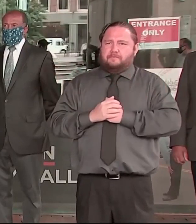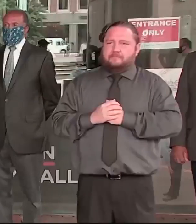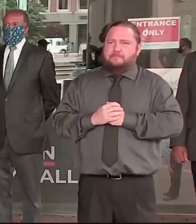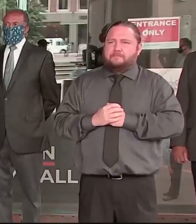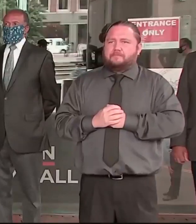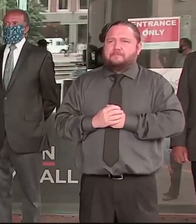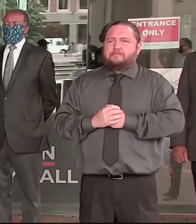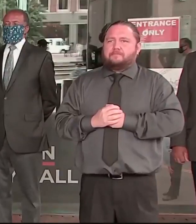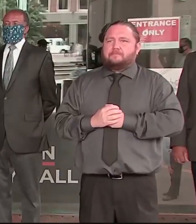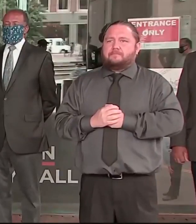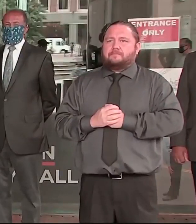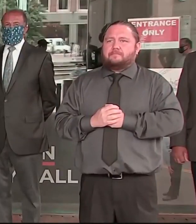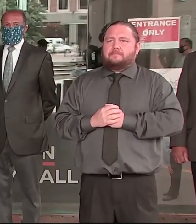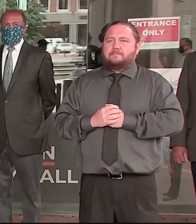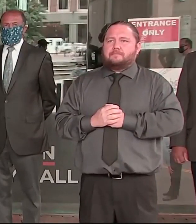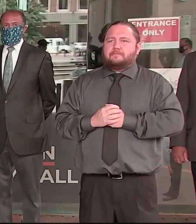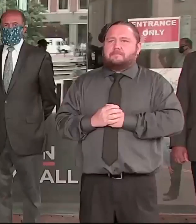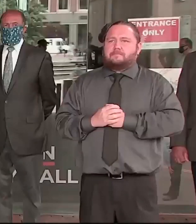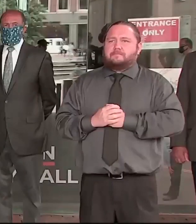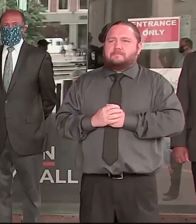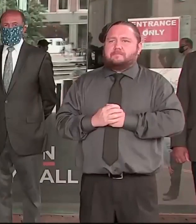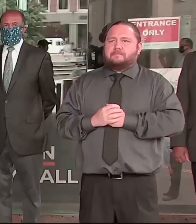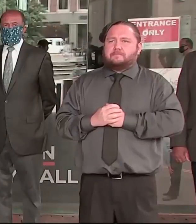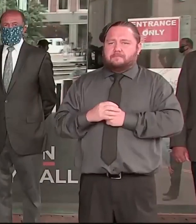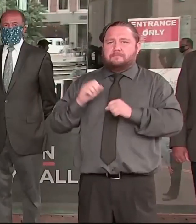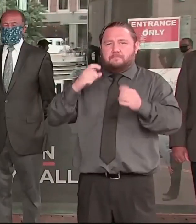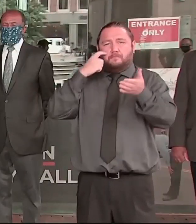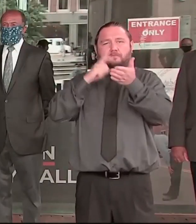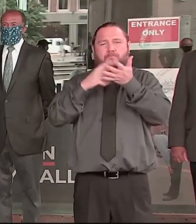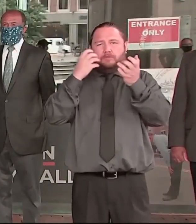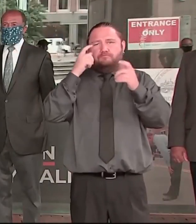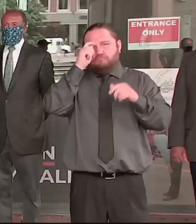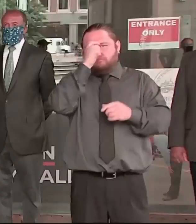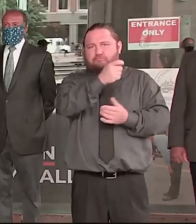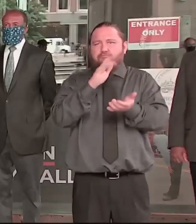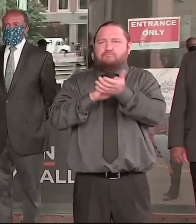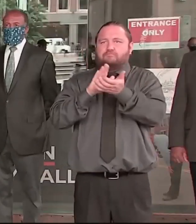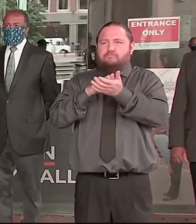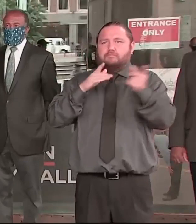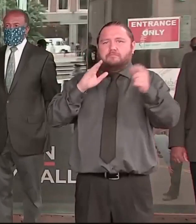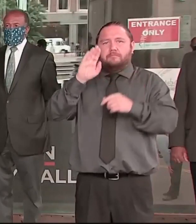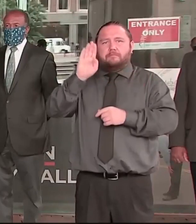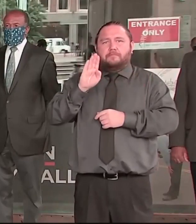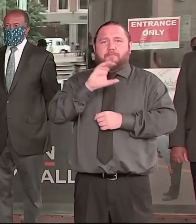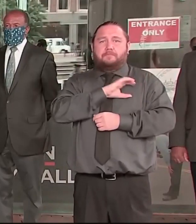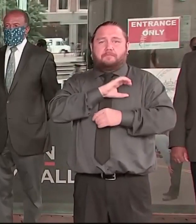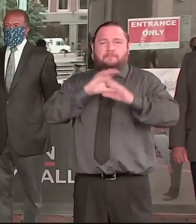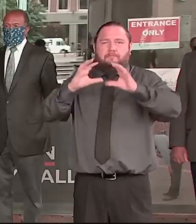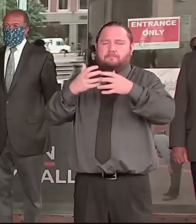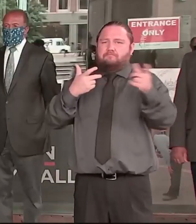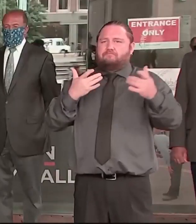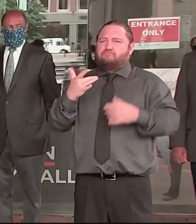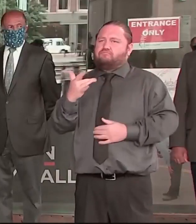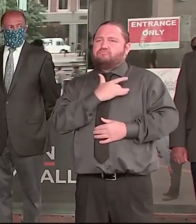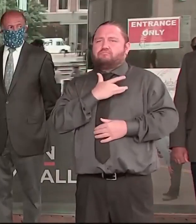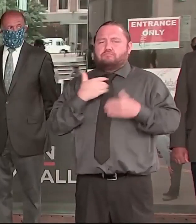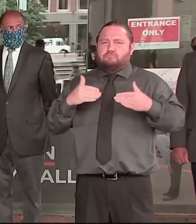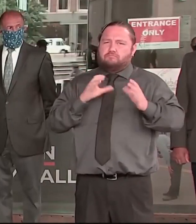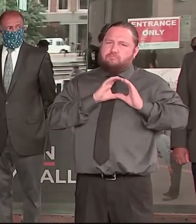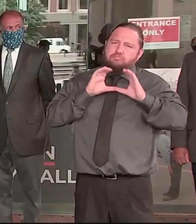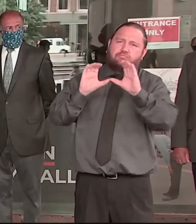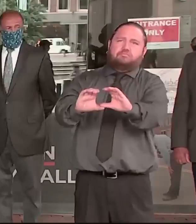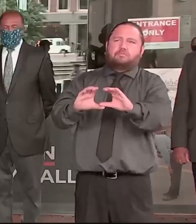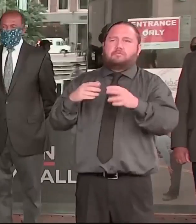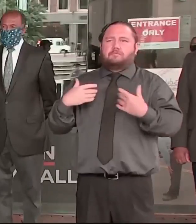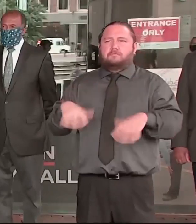They are truly committed, our officers. They're committed to community policing and positive reform since my